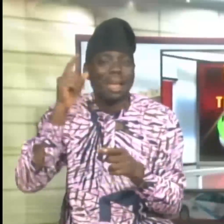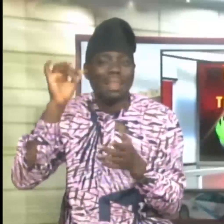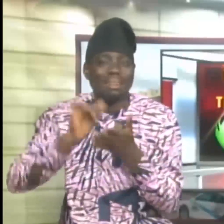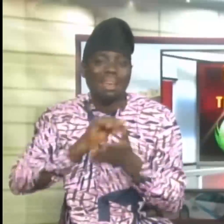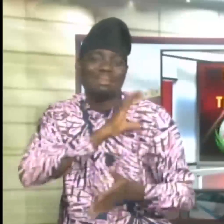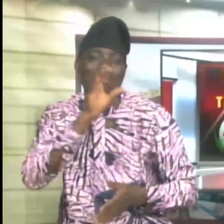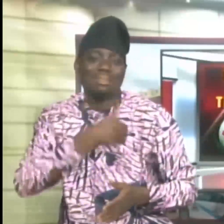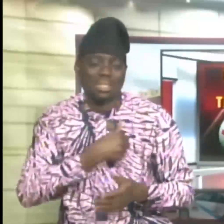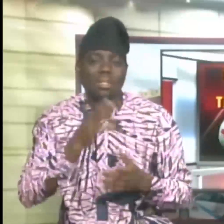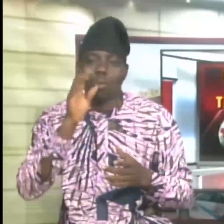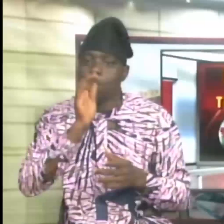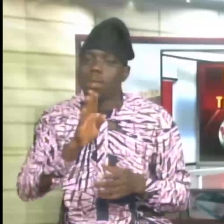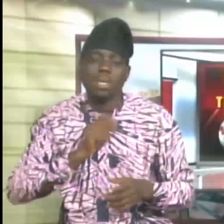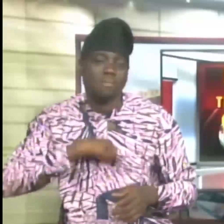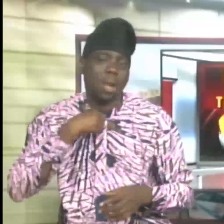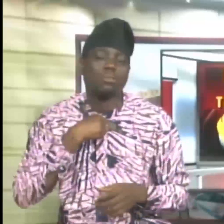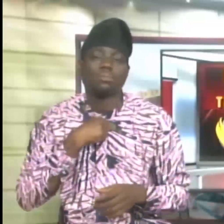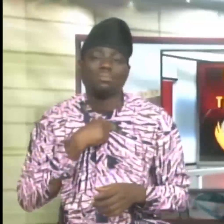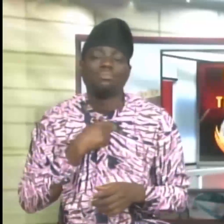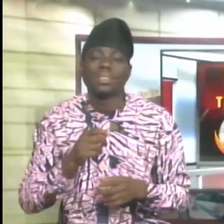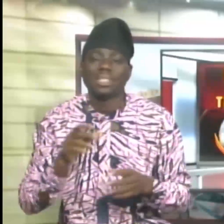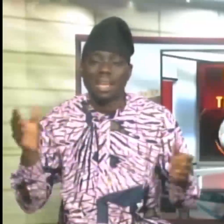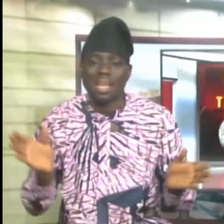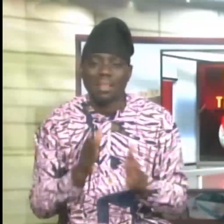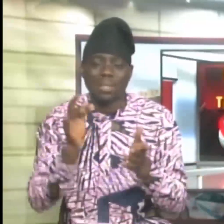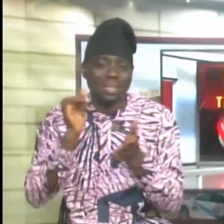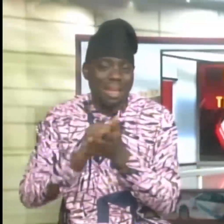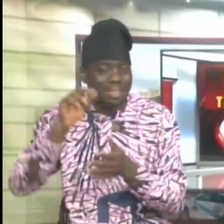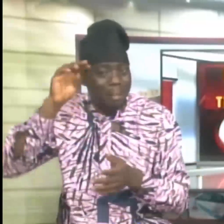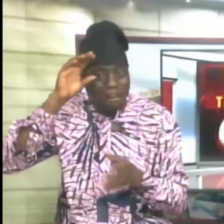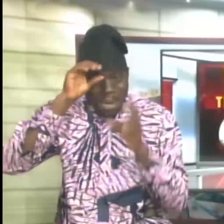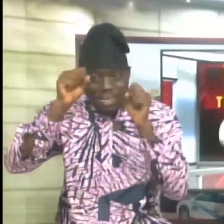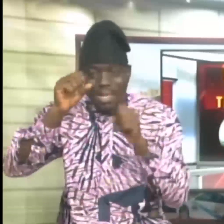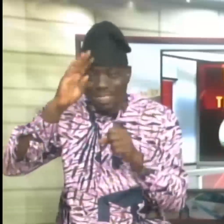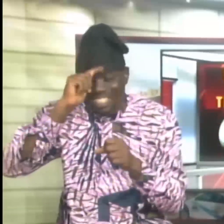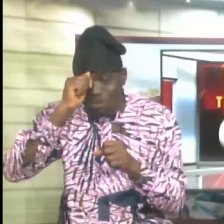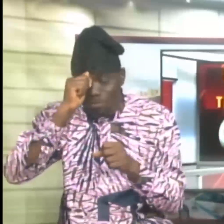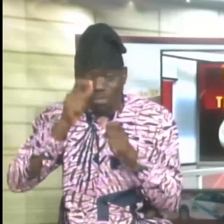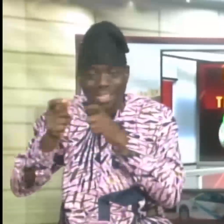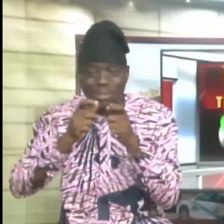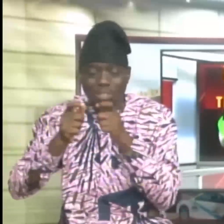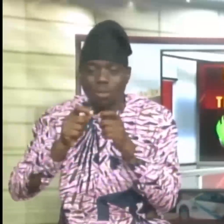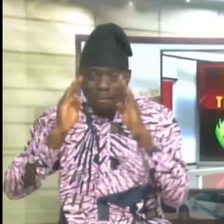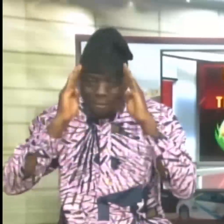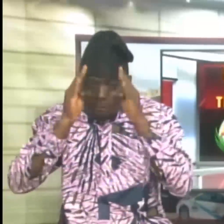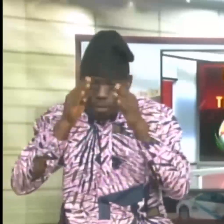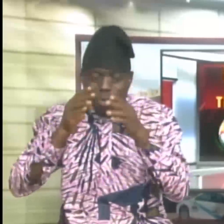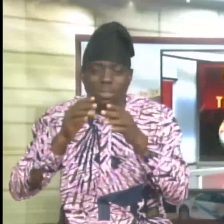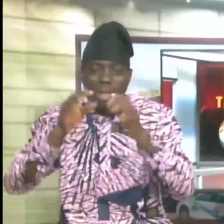proud of. He acknowledged that President Bola Ahmed Tinobu's administration is focused and determined to make